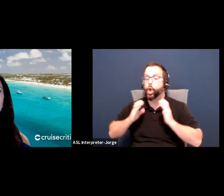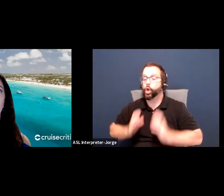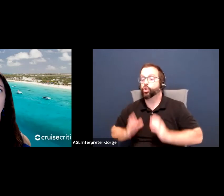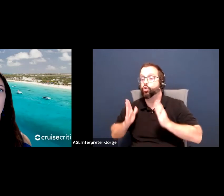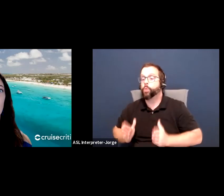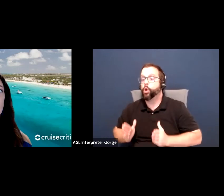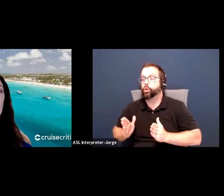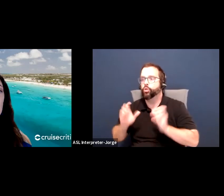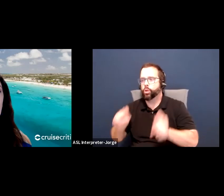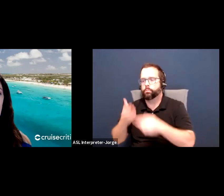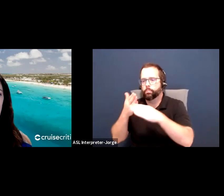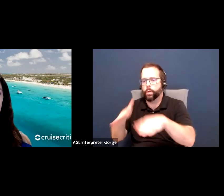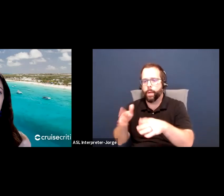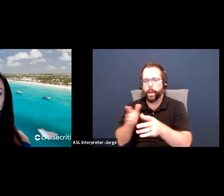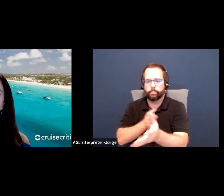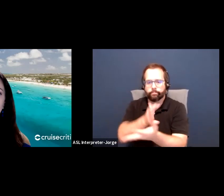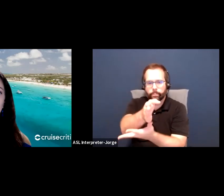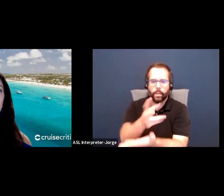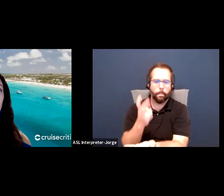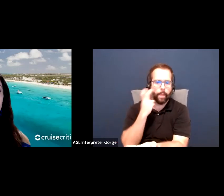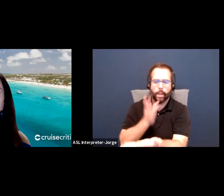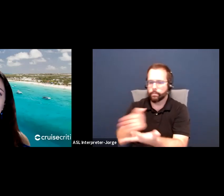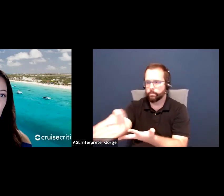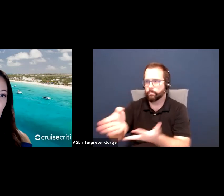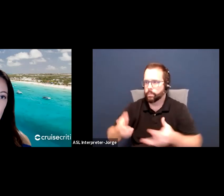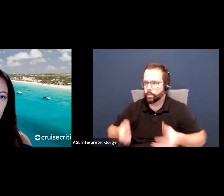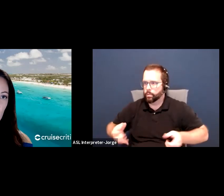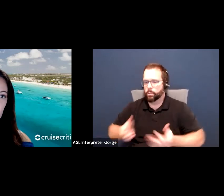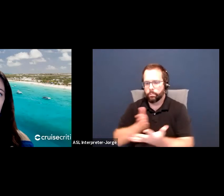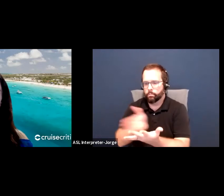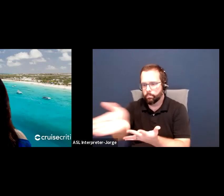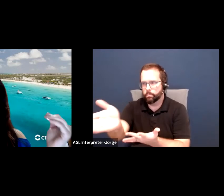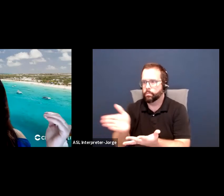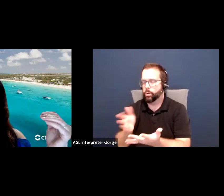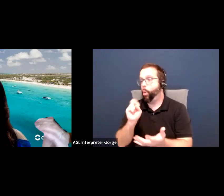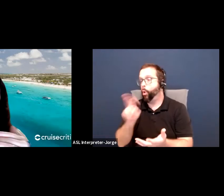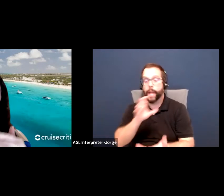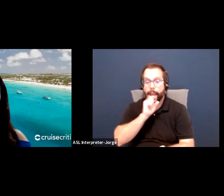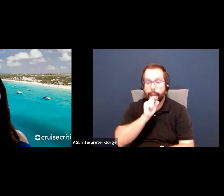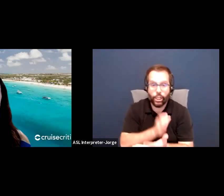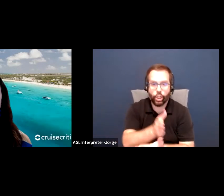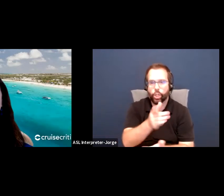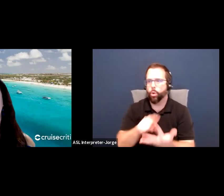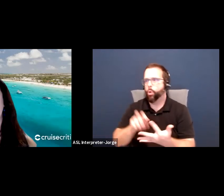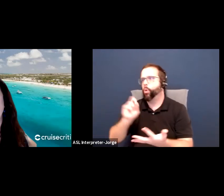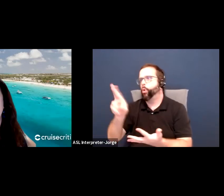could break it down by age, by gender, by interest, like youth transitions. You might just have youth.